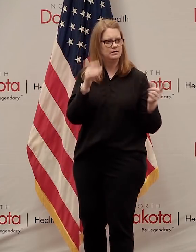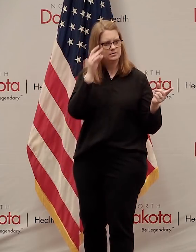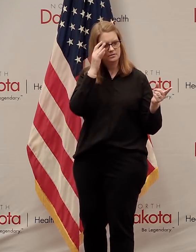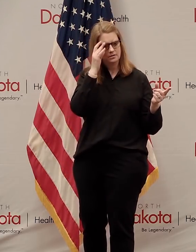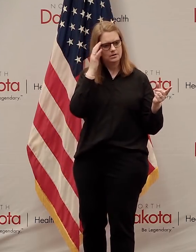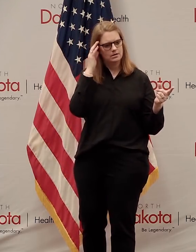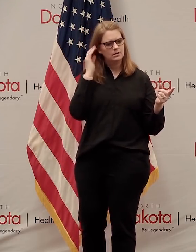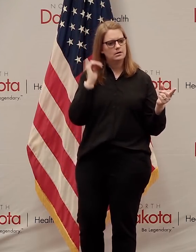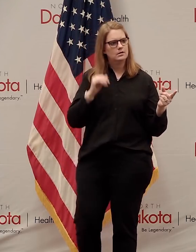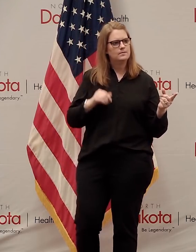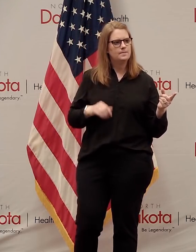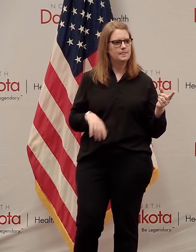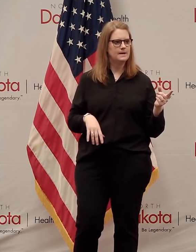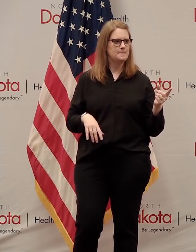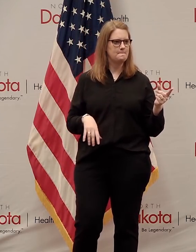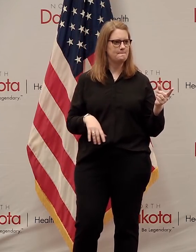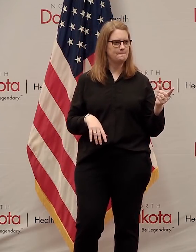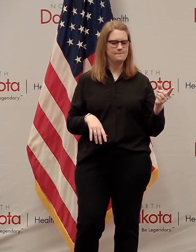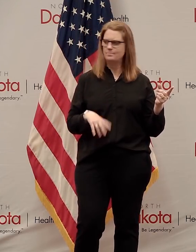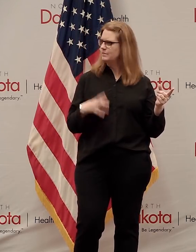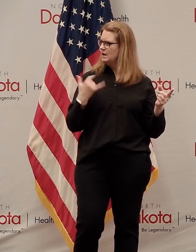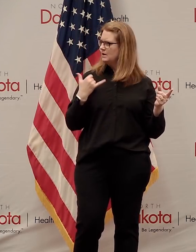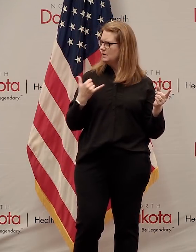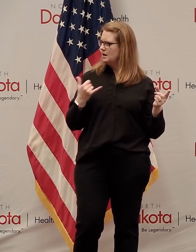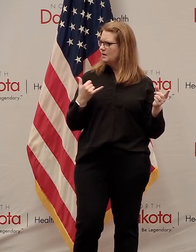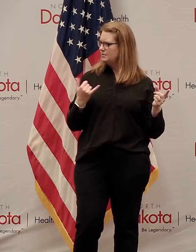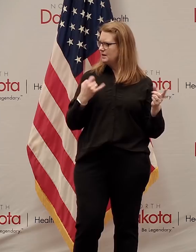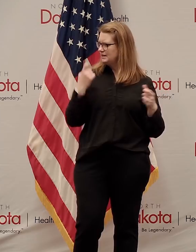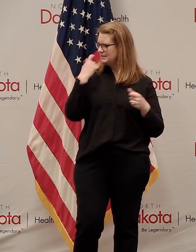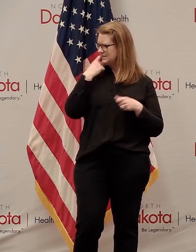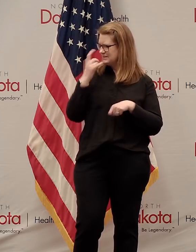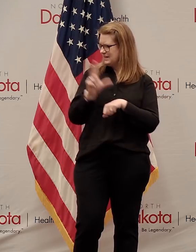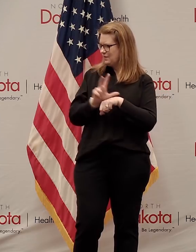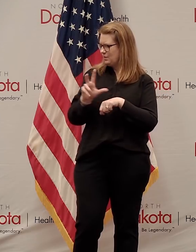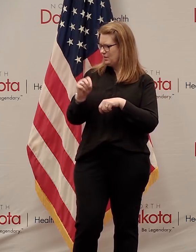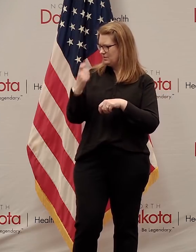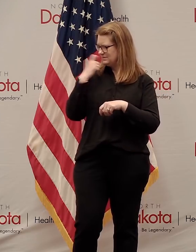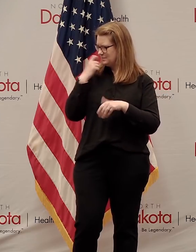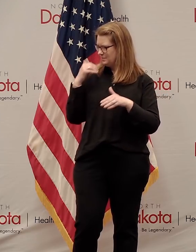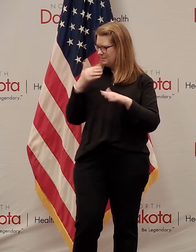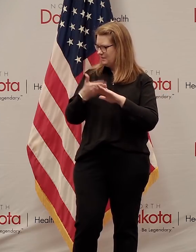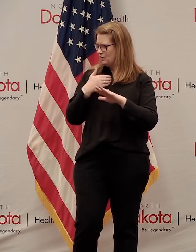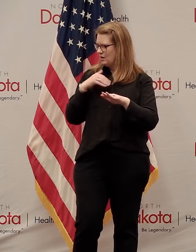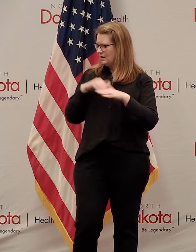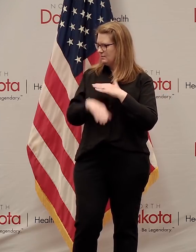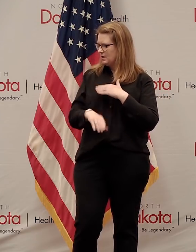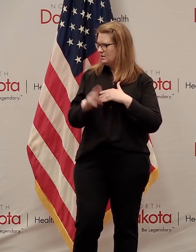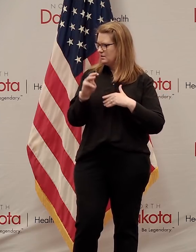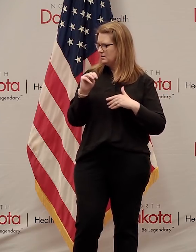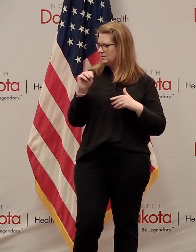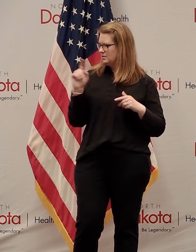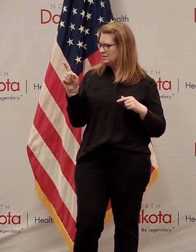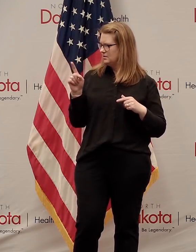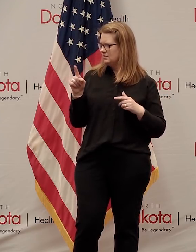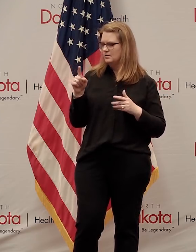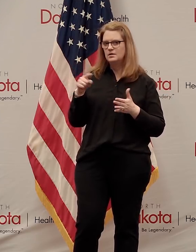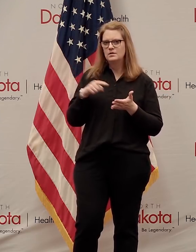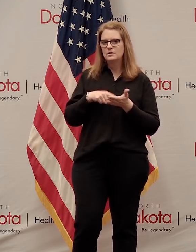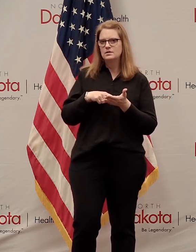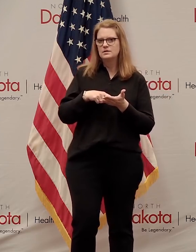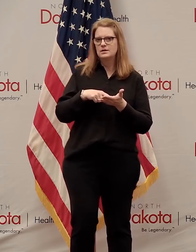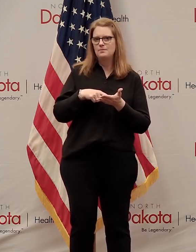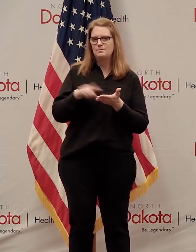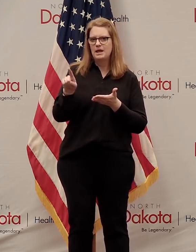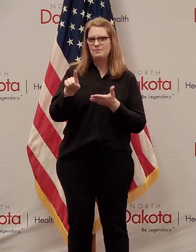I was there an update that was coming in right at 3.30, before I came down here on that one. The payments will be coming out